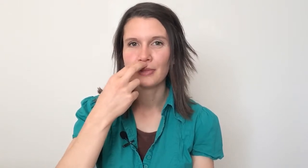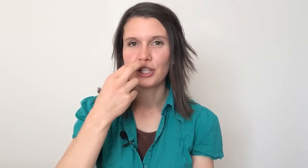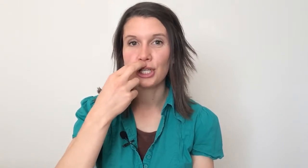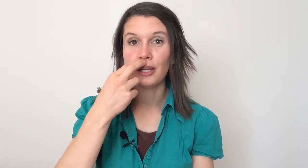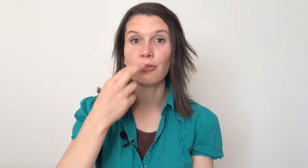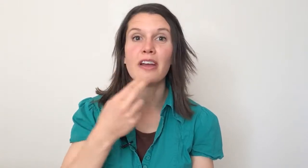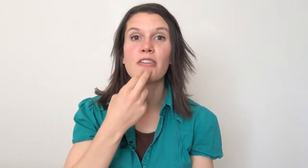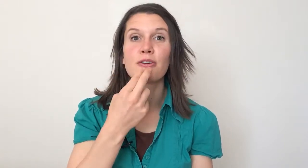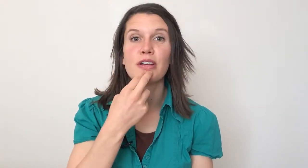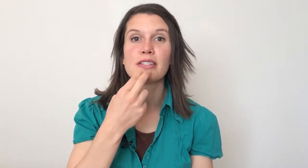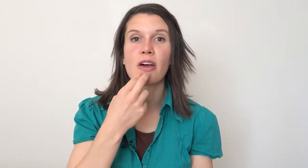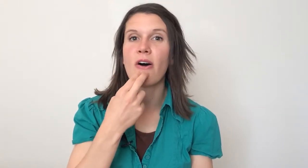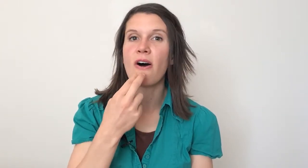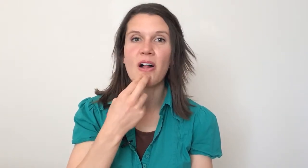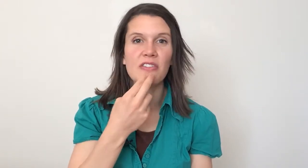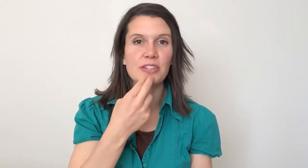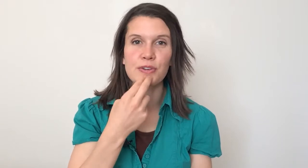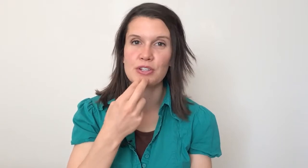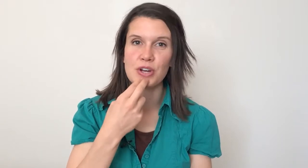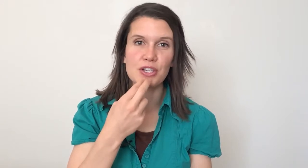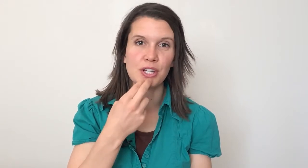Chin right in the crease. All this frustration.